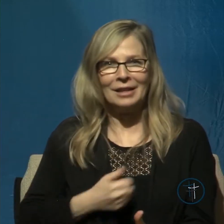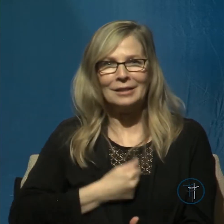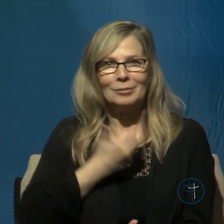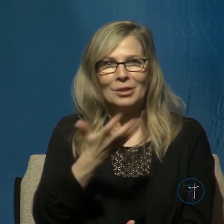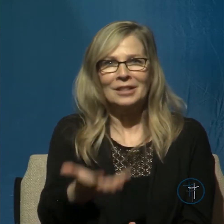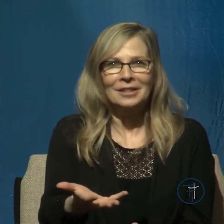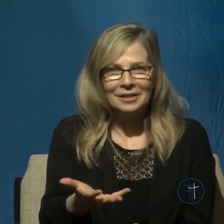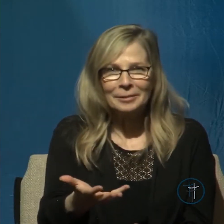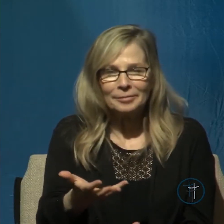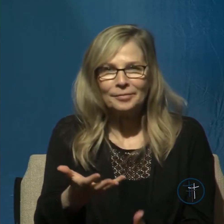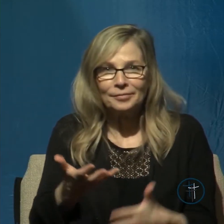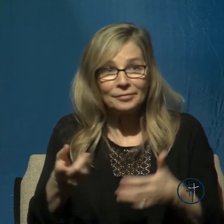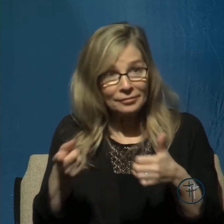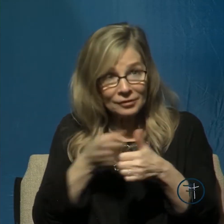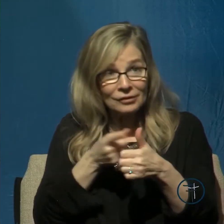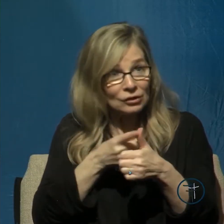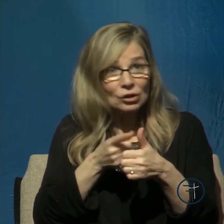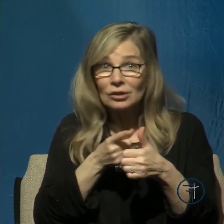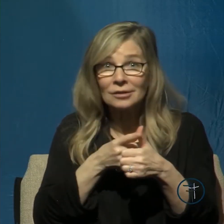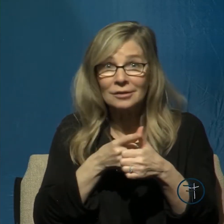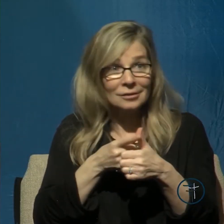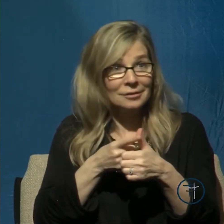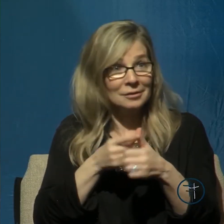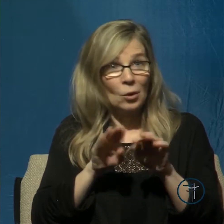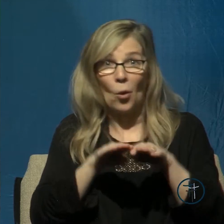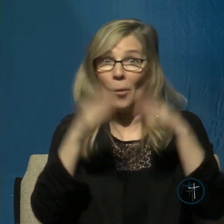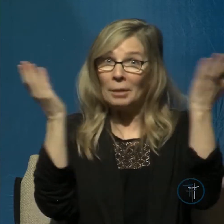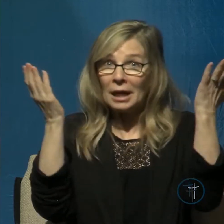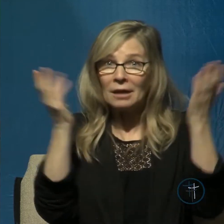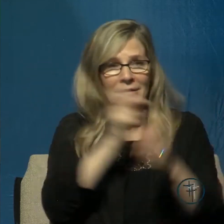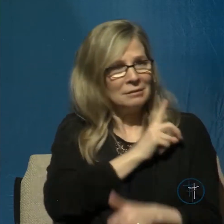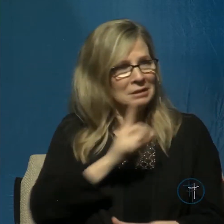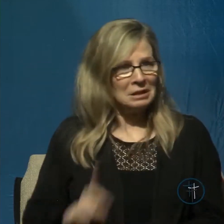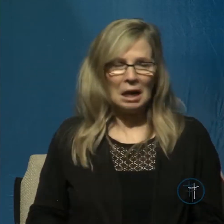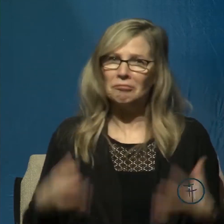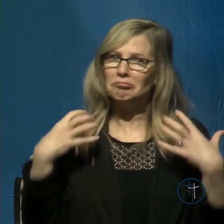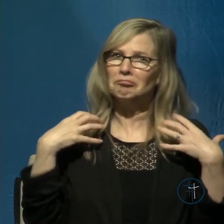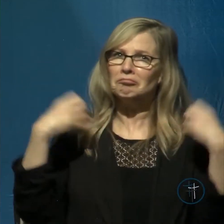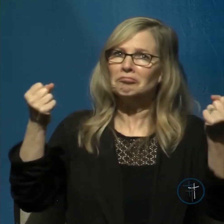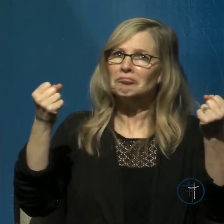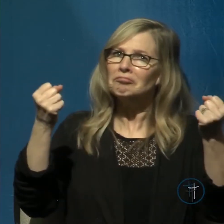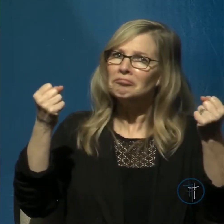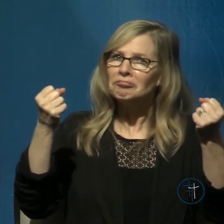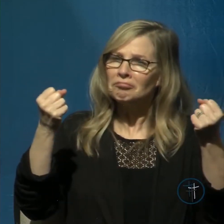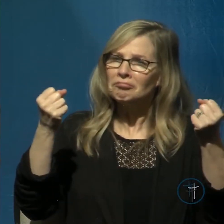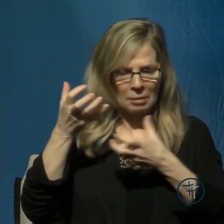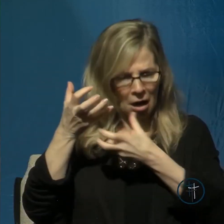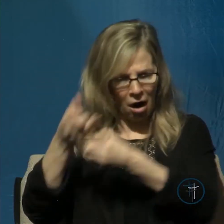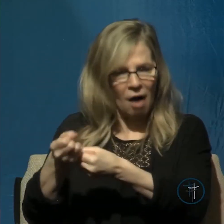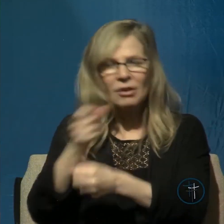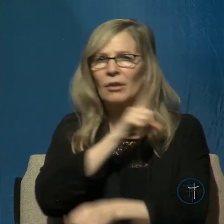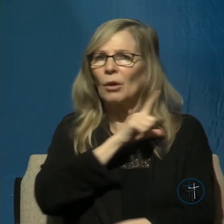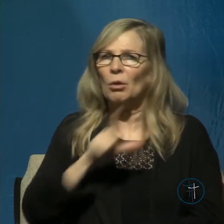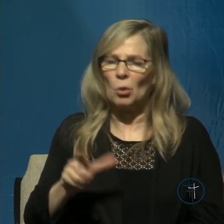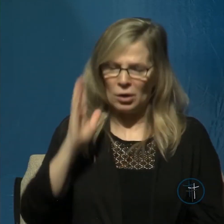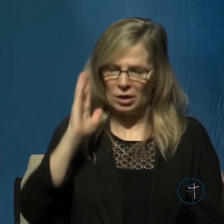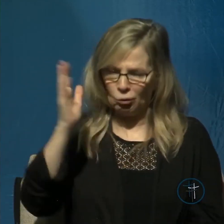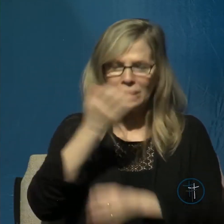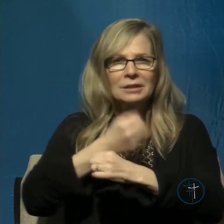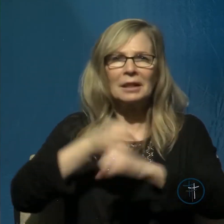we hear him boldly, boldly exclaiming a fearless confidence in the Lord to deliver him. And on the other hand, though,